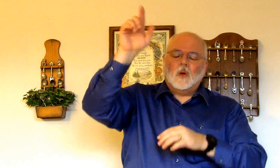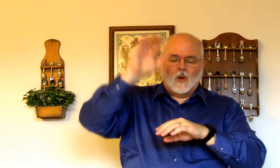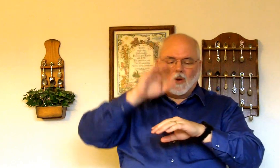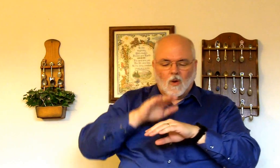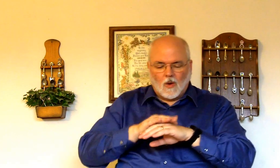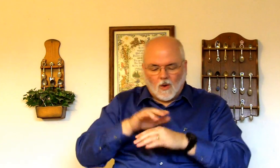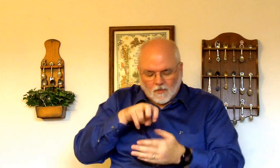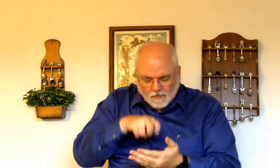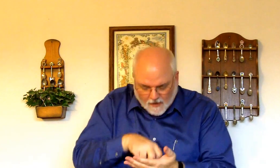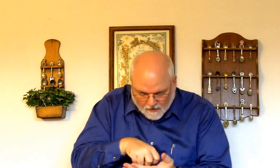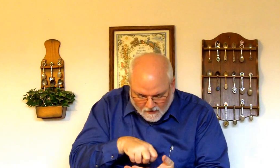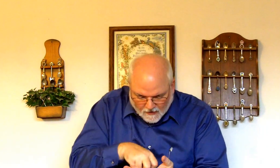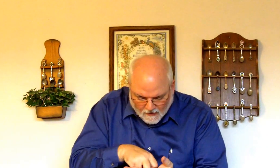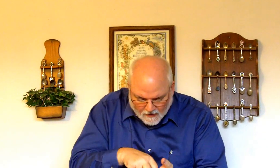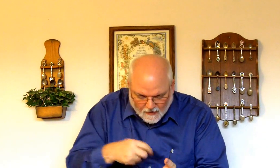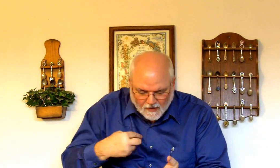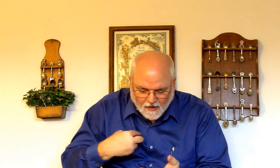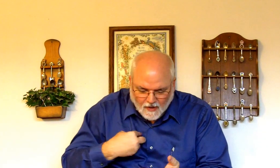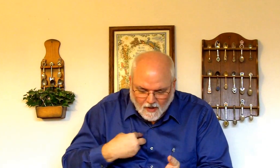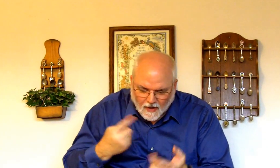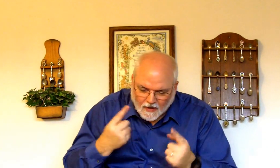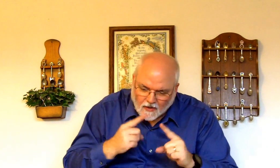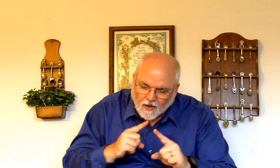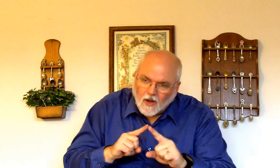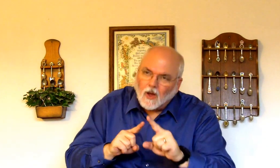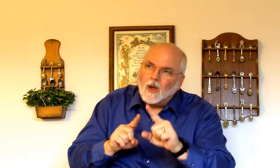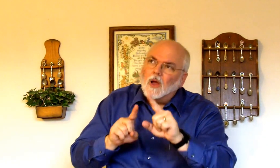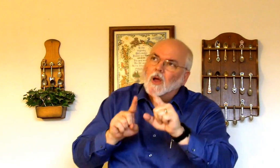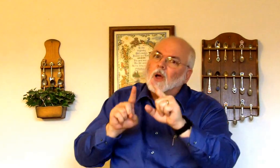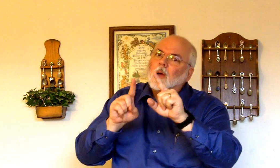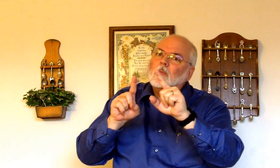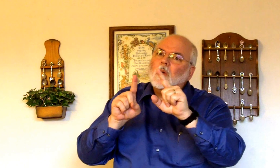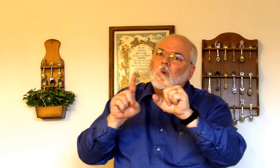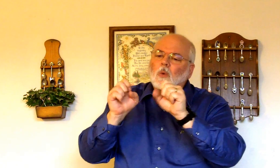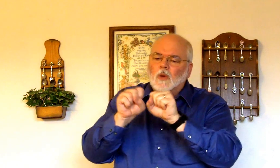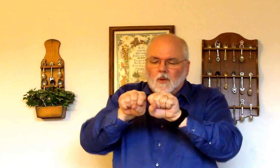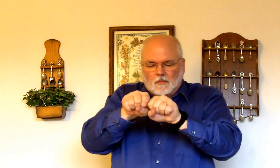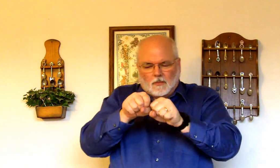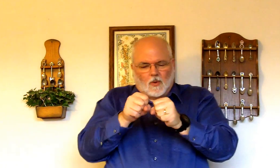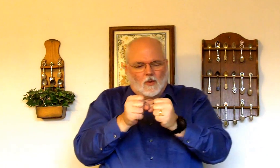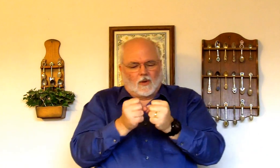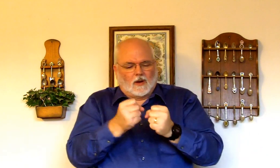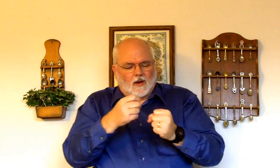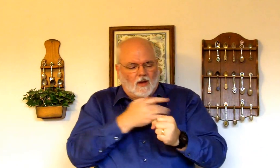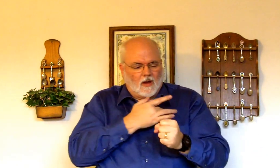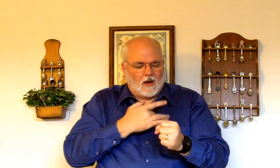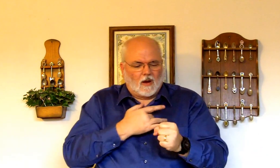On Bended Knee I come, with a broken heart